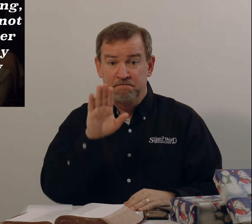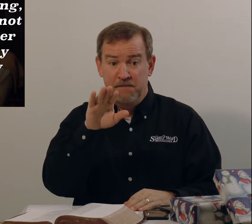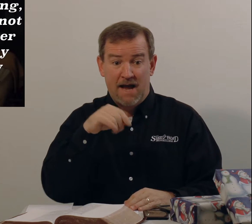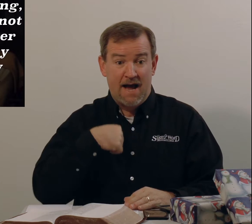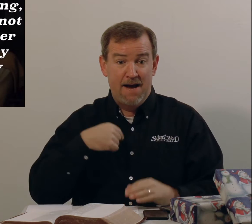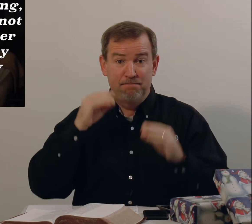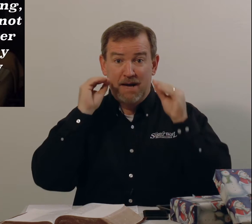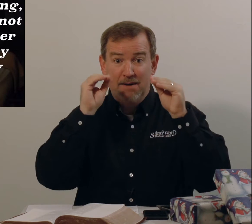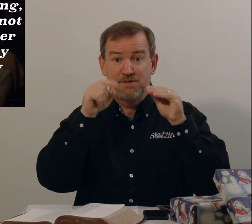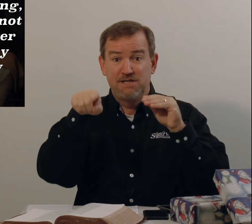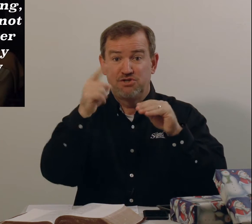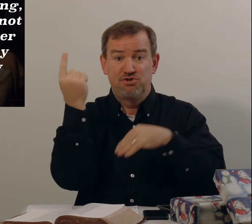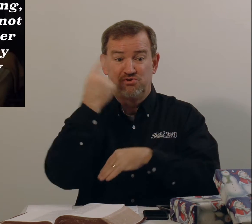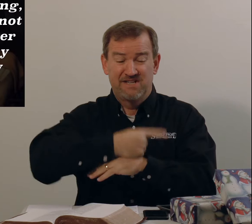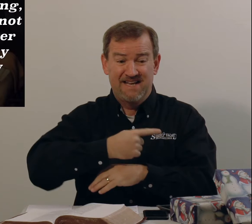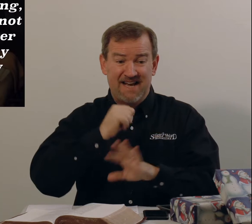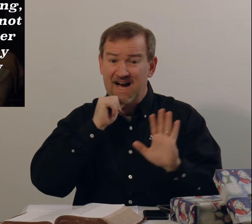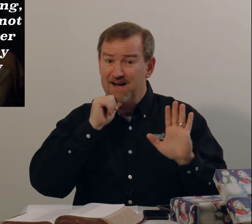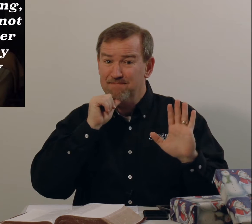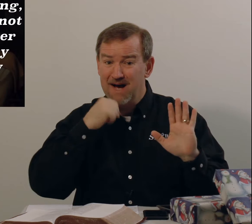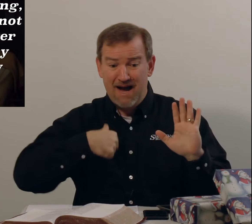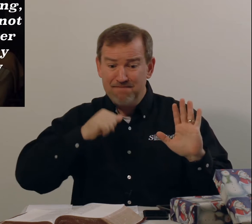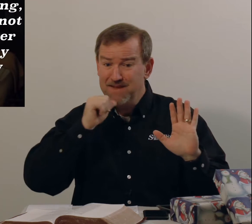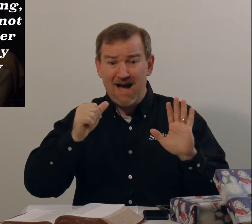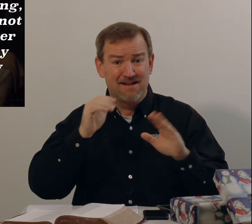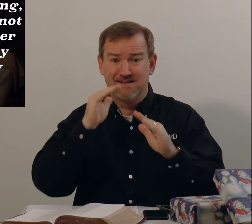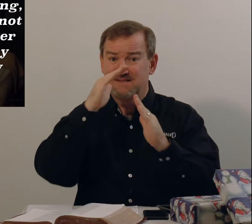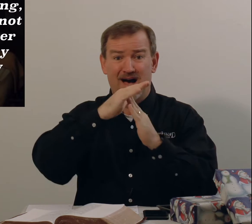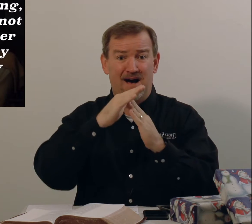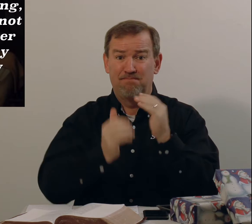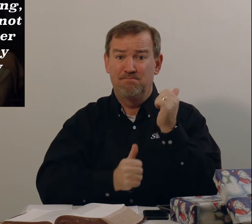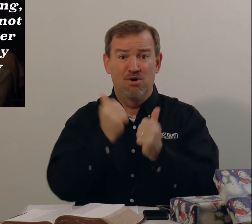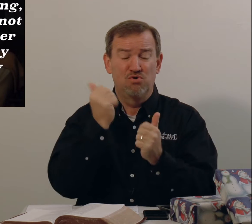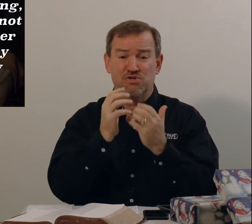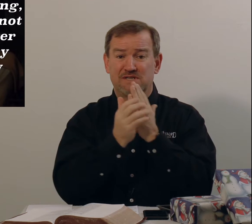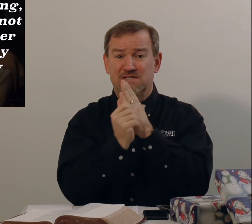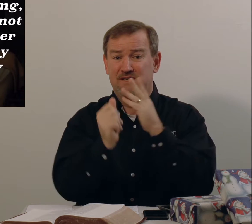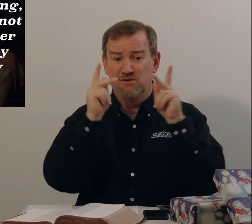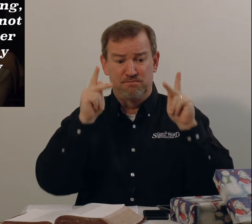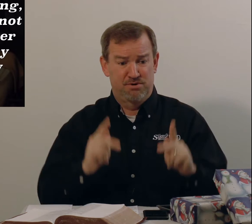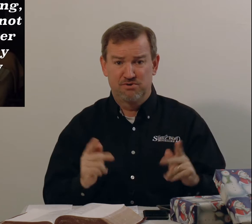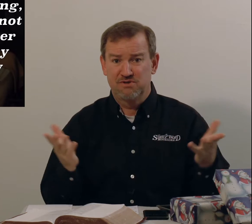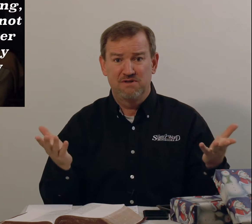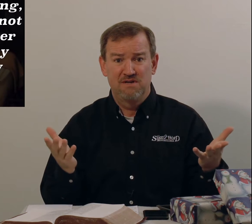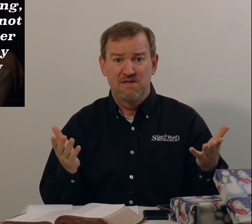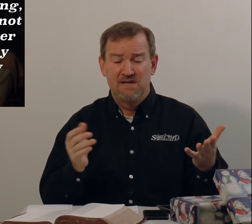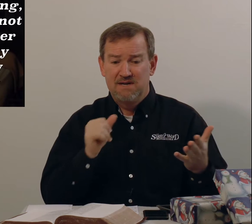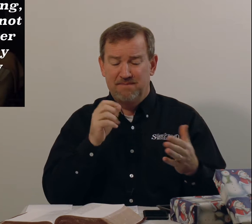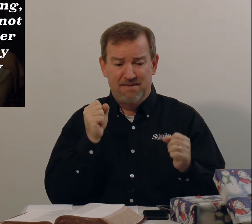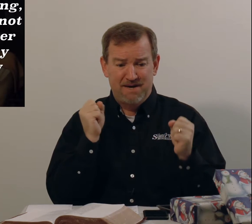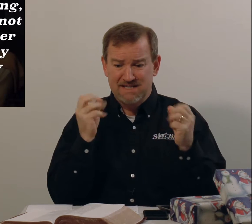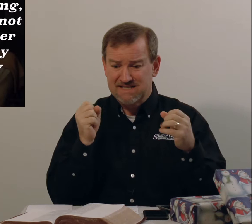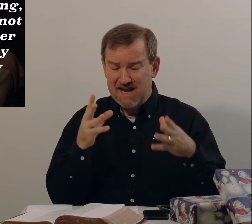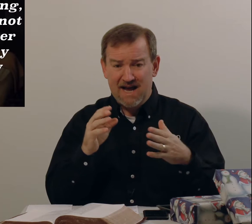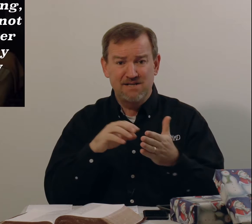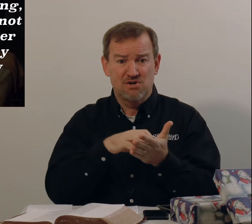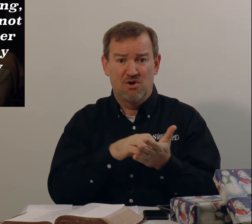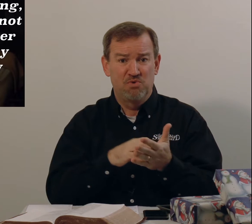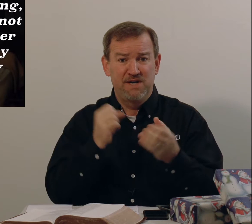I'm, I'm you today. I'm, I'm not the top most skilled person. My, my signs are weak